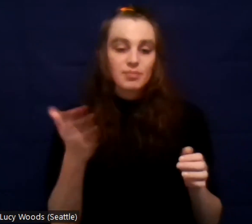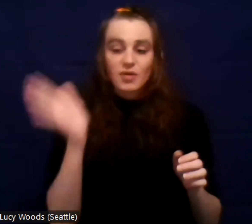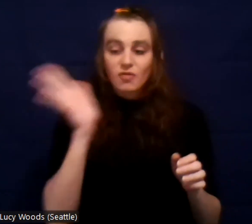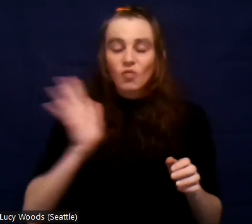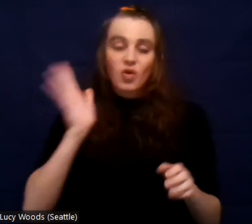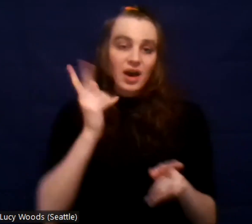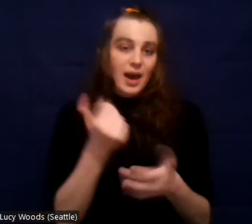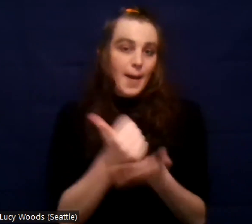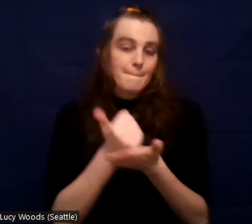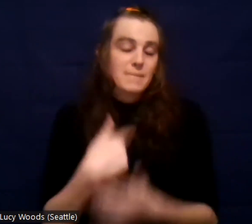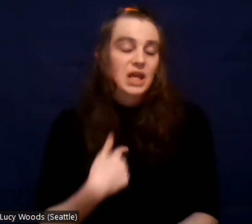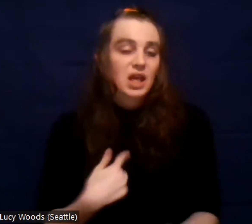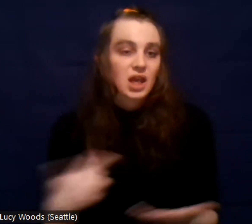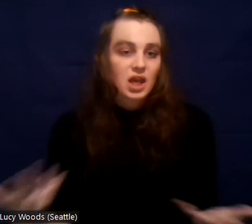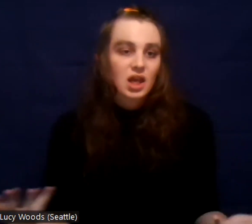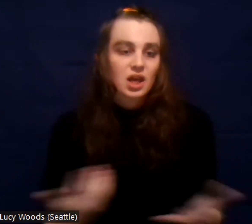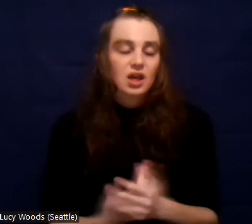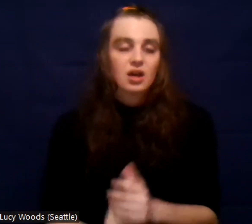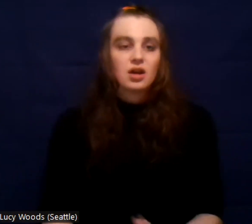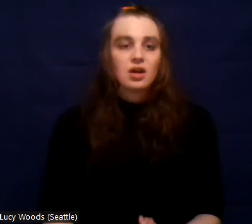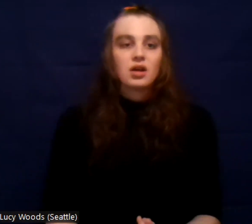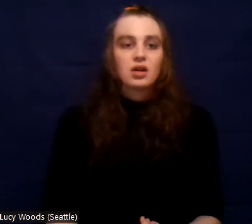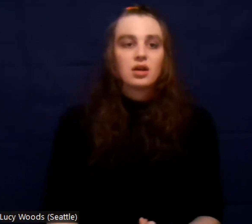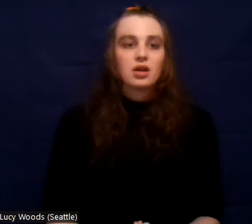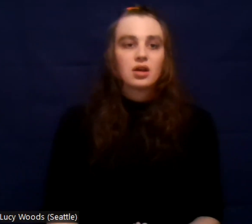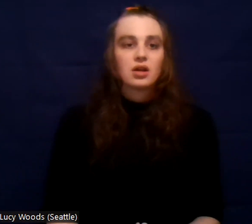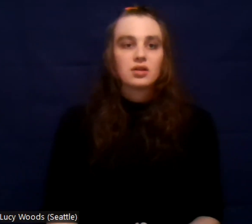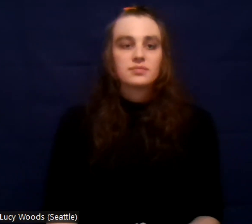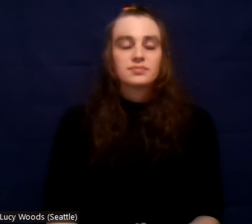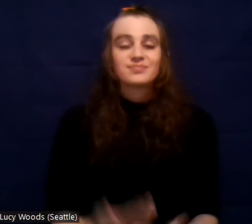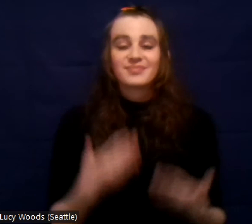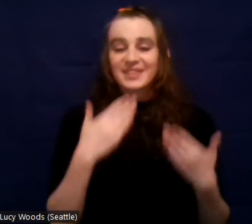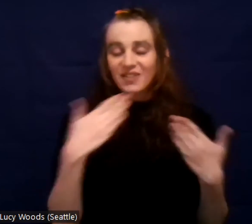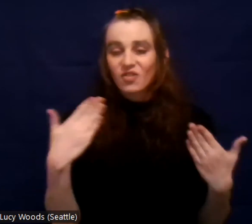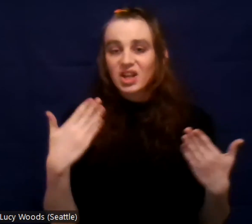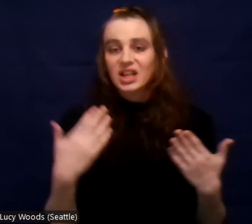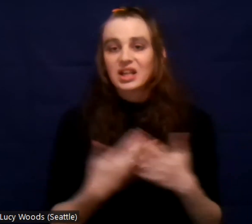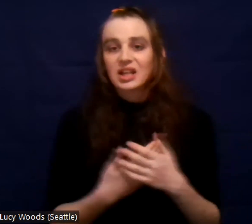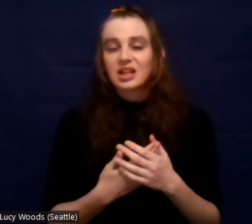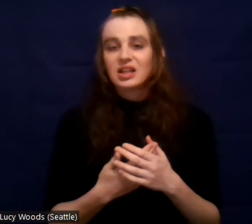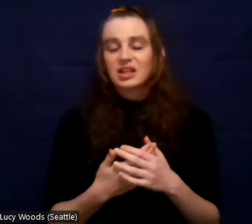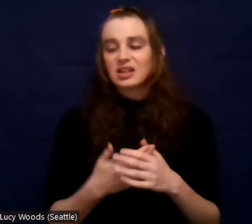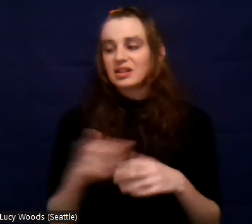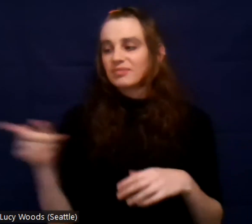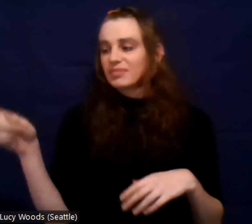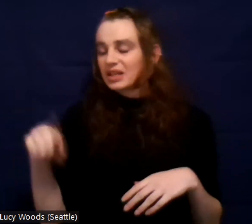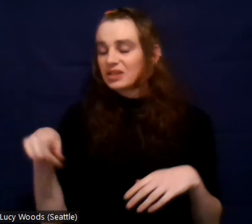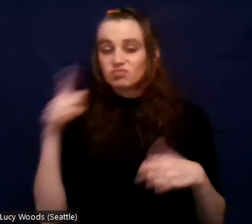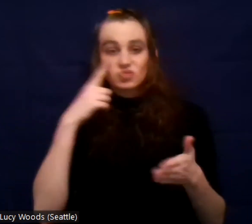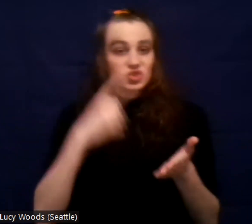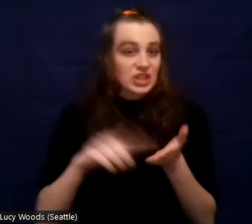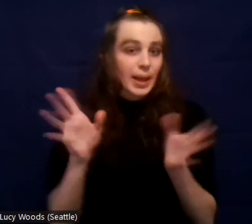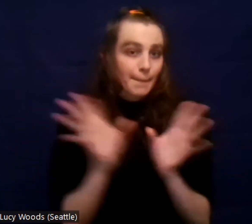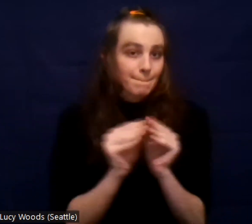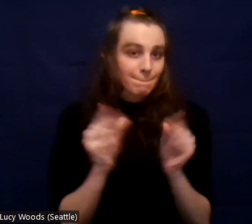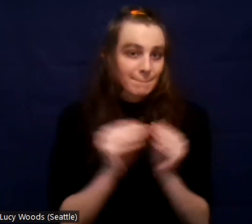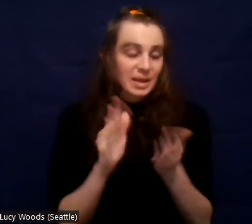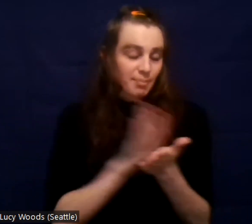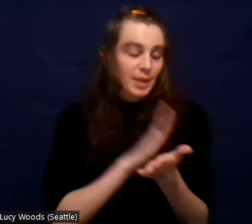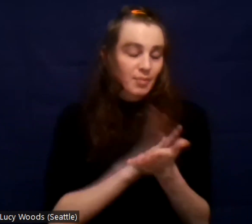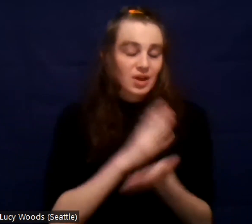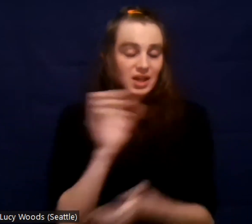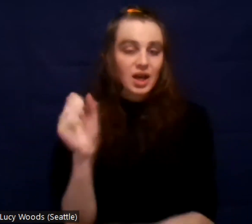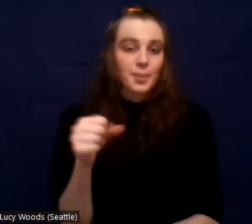Um, and thankfully they actually checked meeting slips, uh, which, which